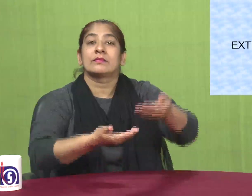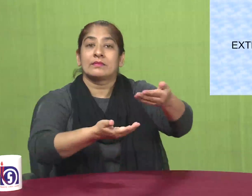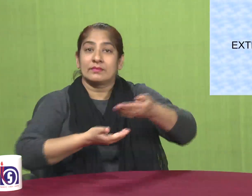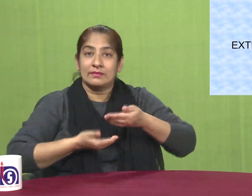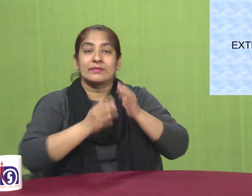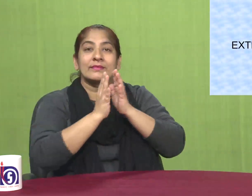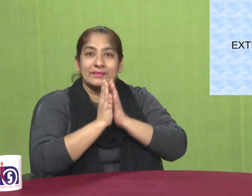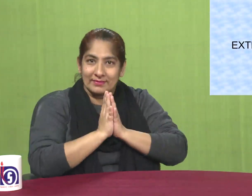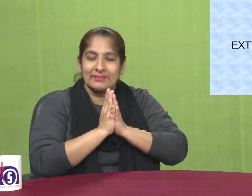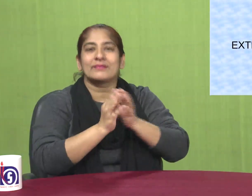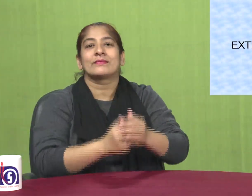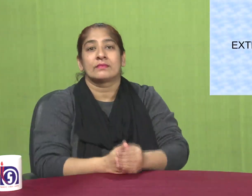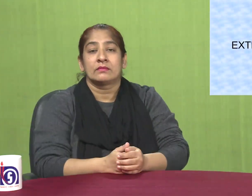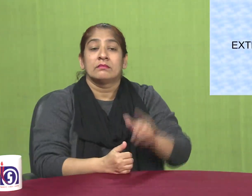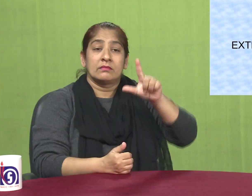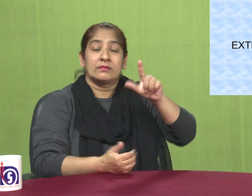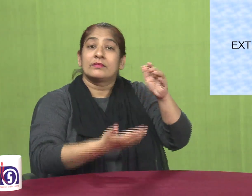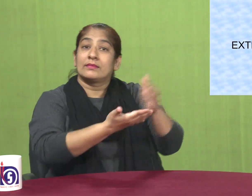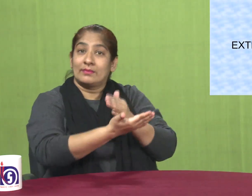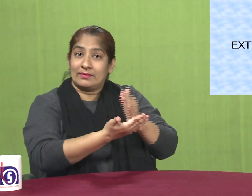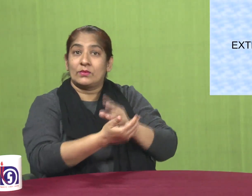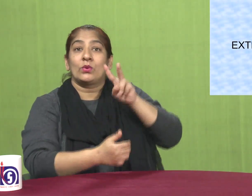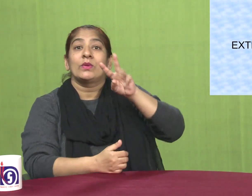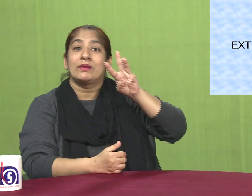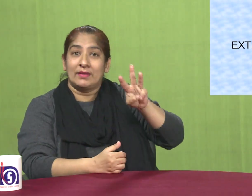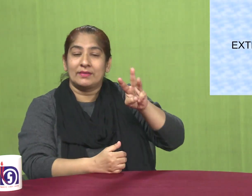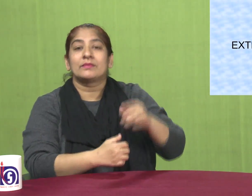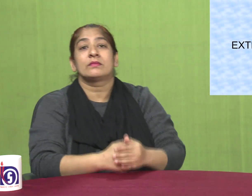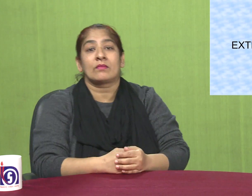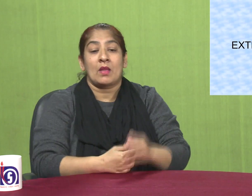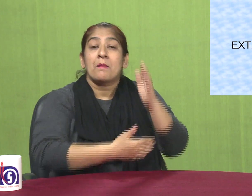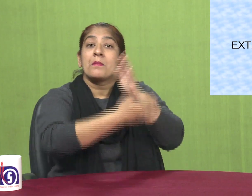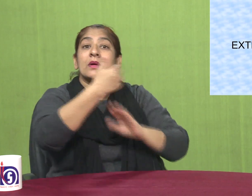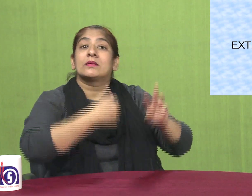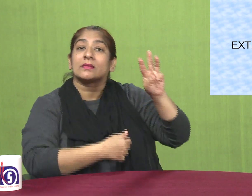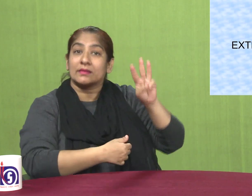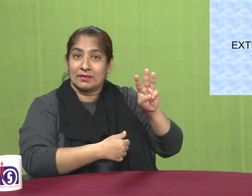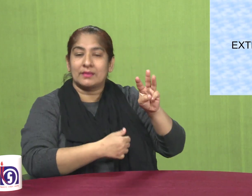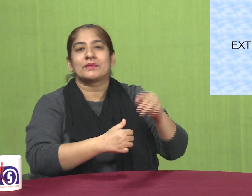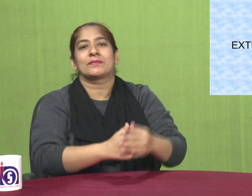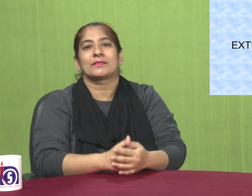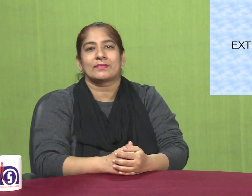welcome everyone this is lesson 23 part 3